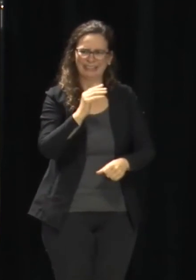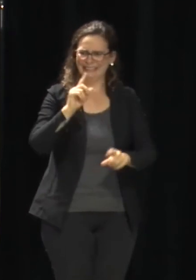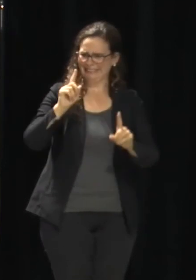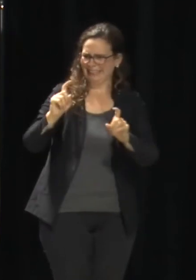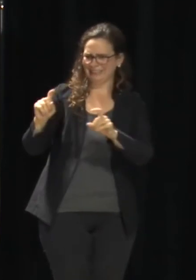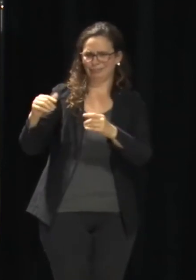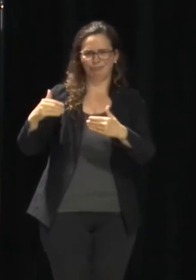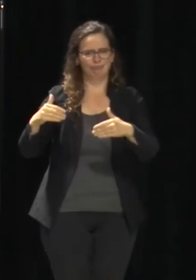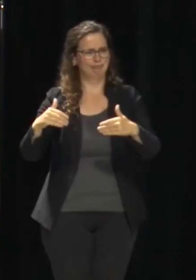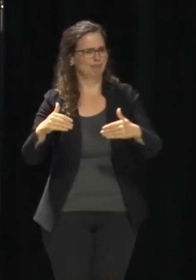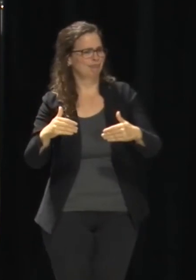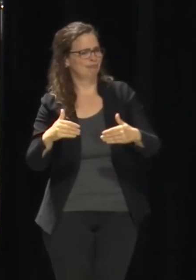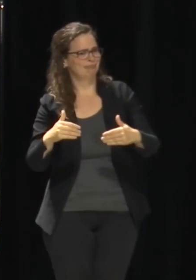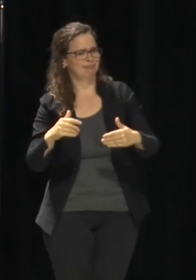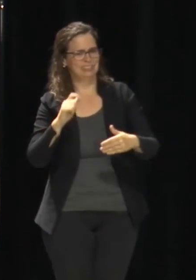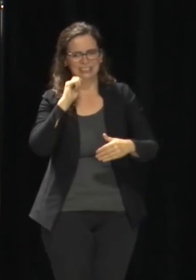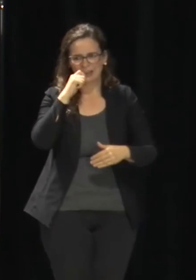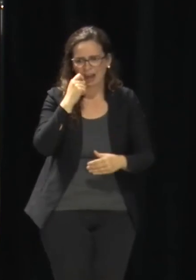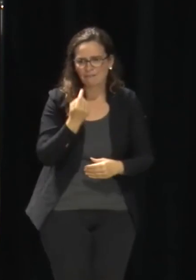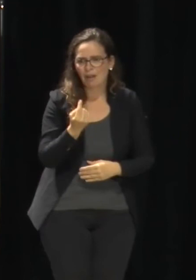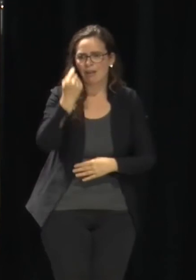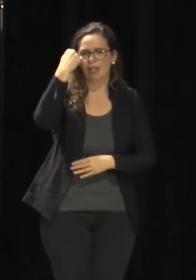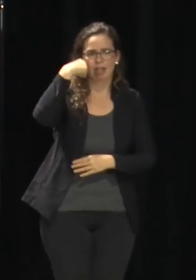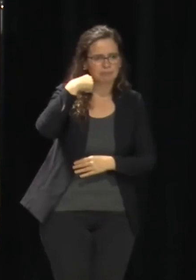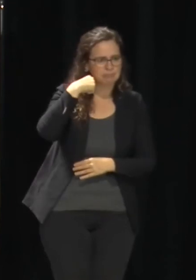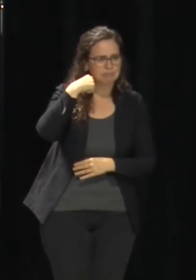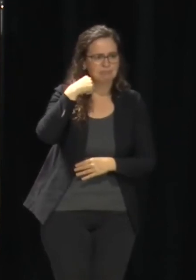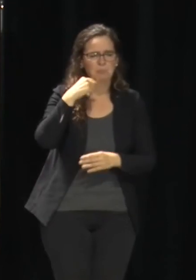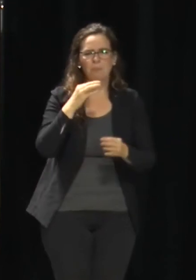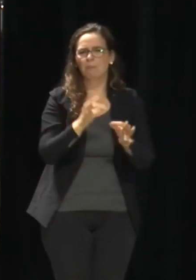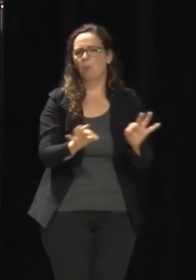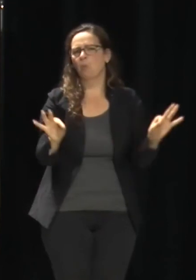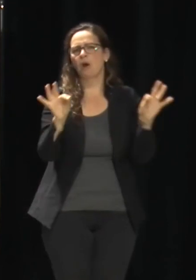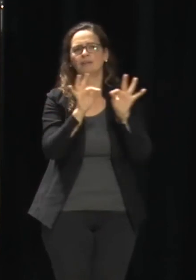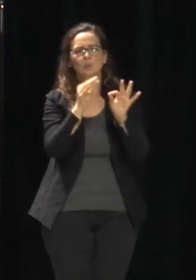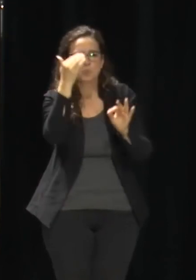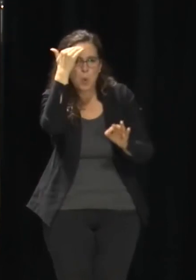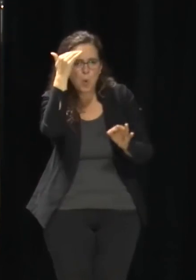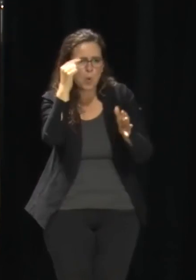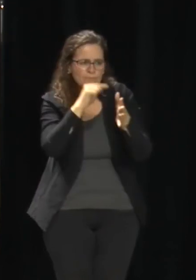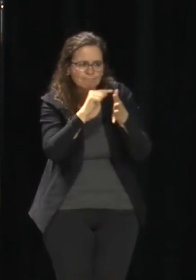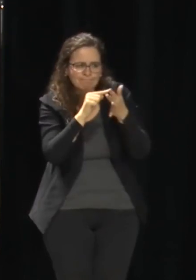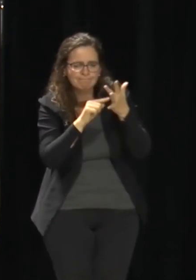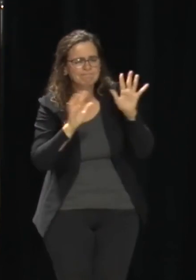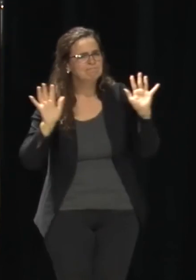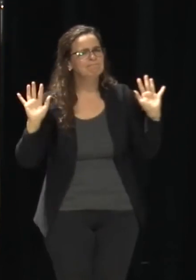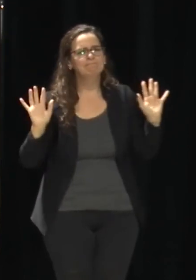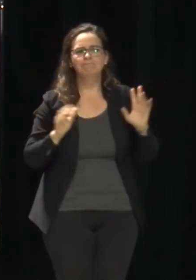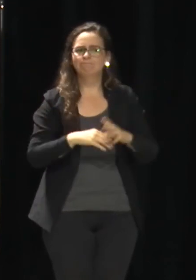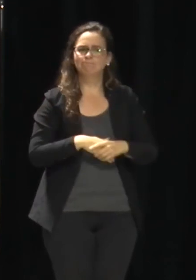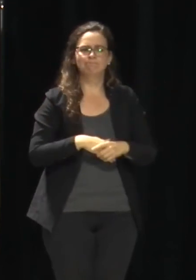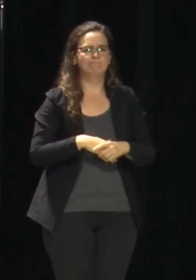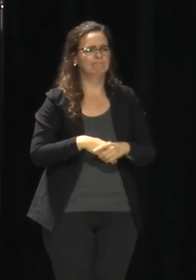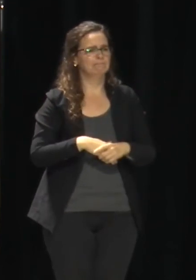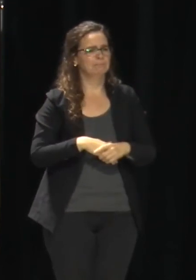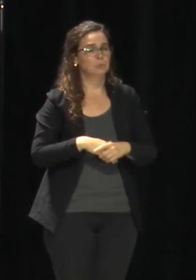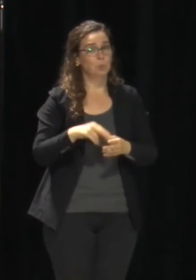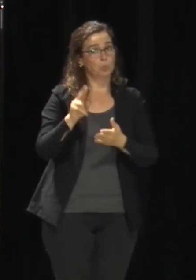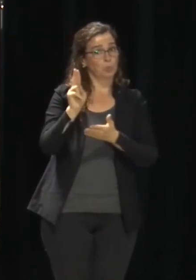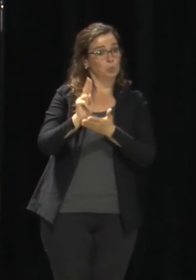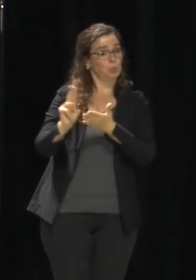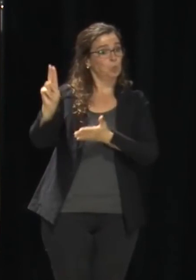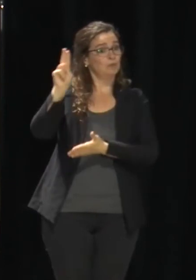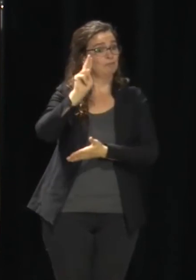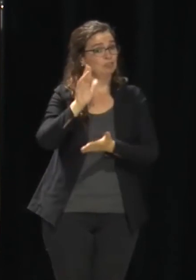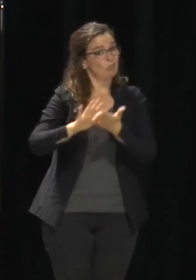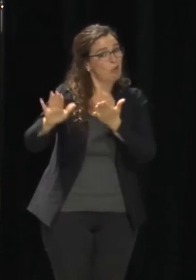saliva driven going forward. That's going to be what the universities are all doing. So when you have 50